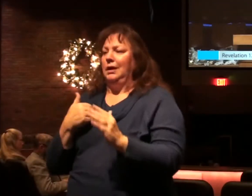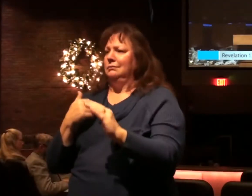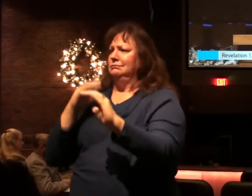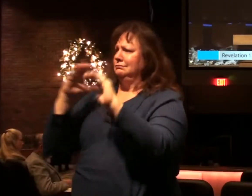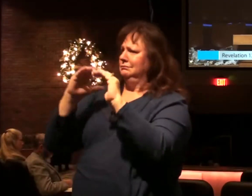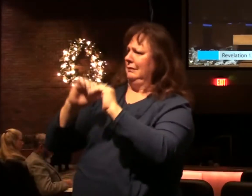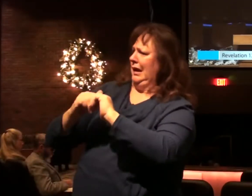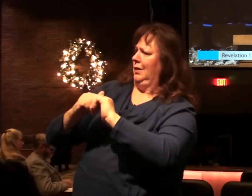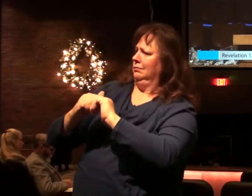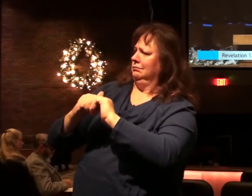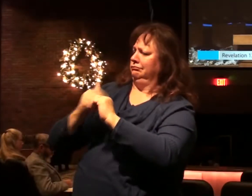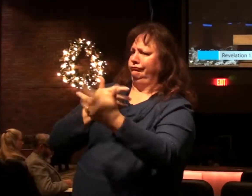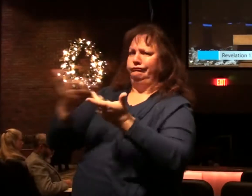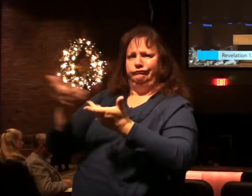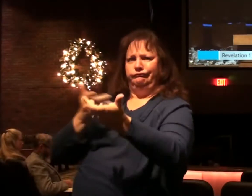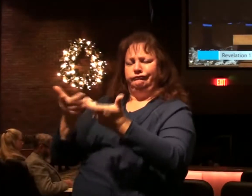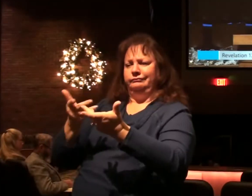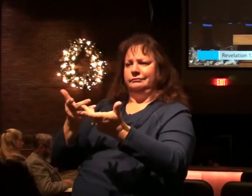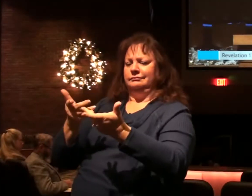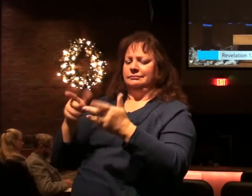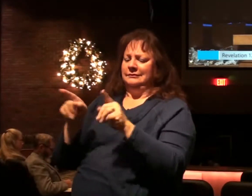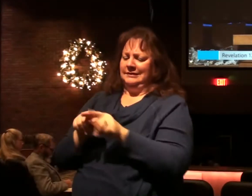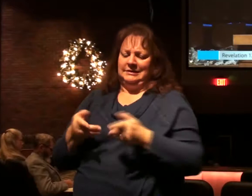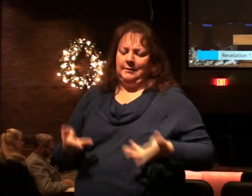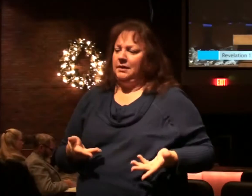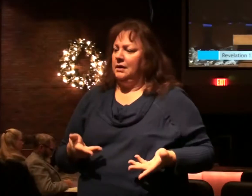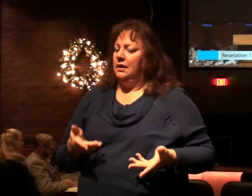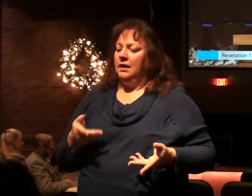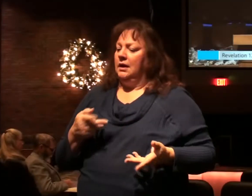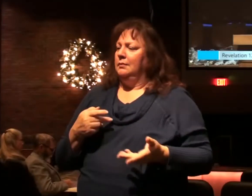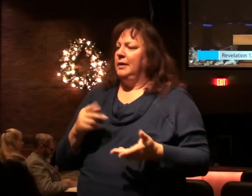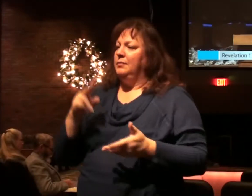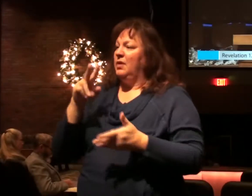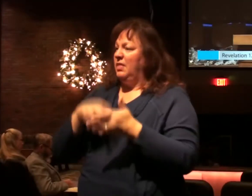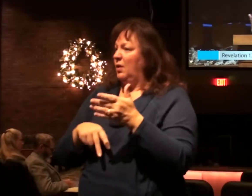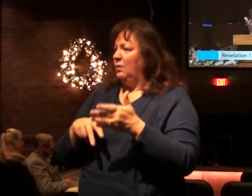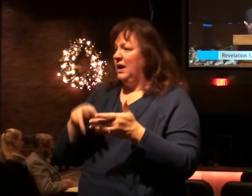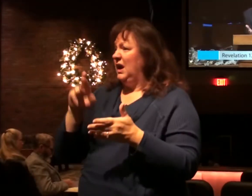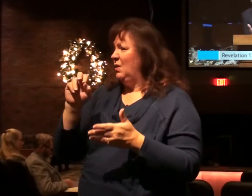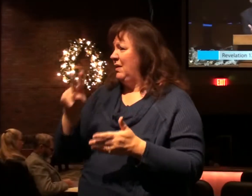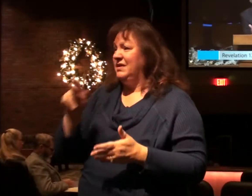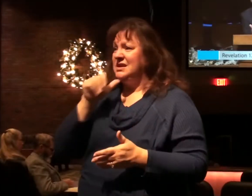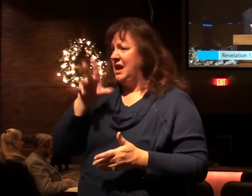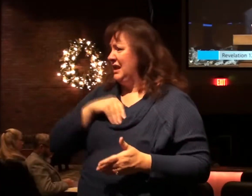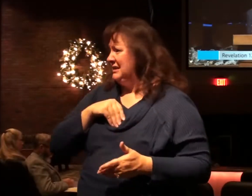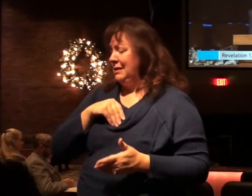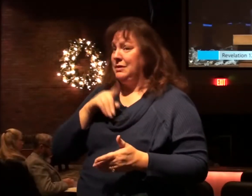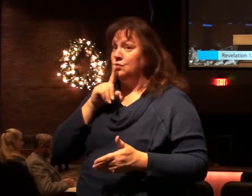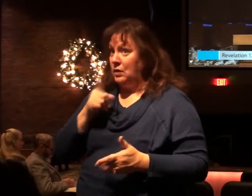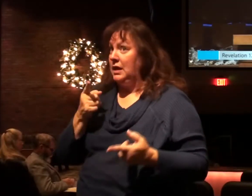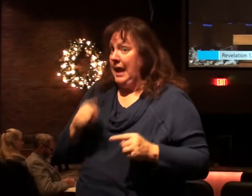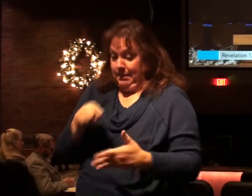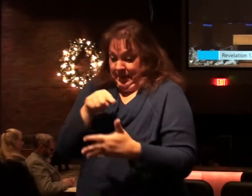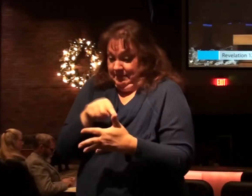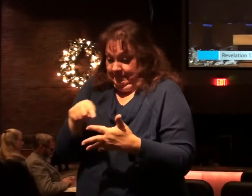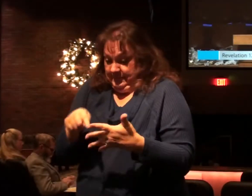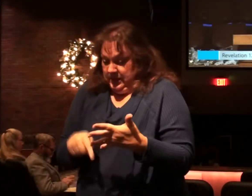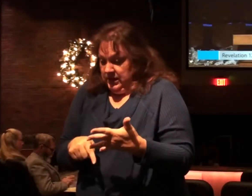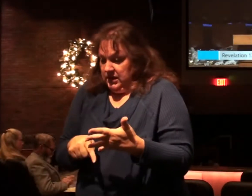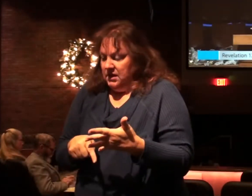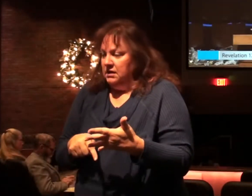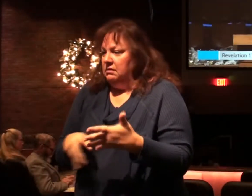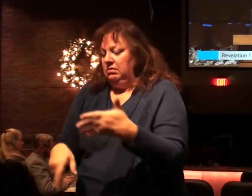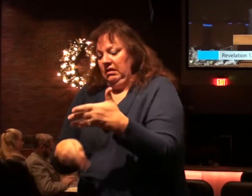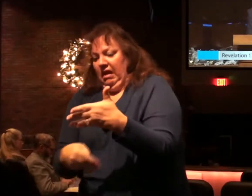communicate. That's how we take here. Those who don't take the book of Revelation literally read